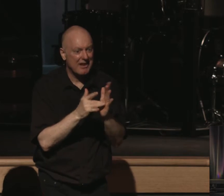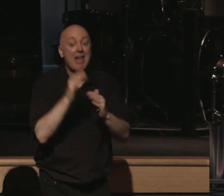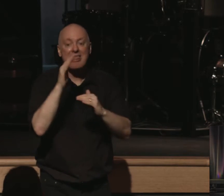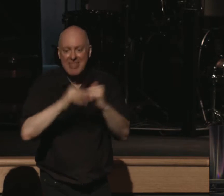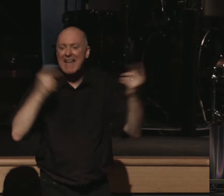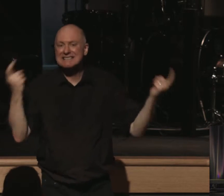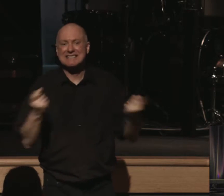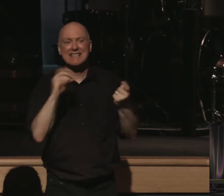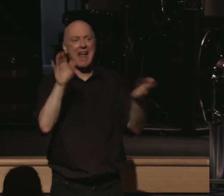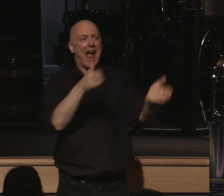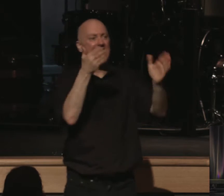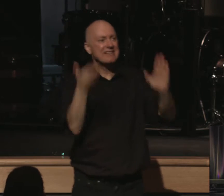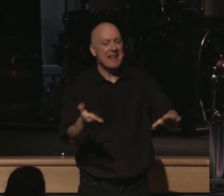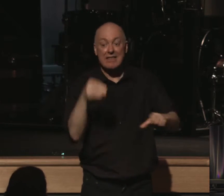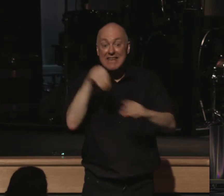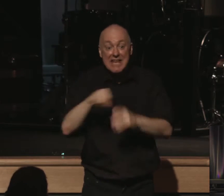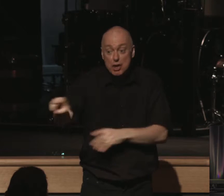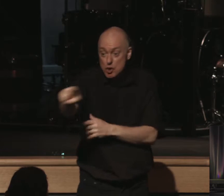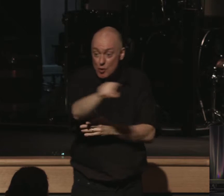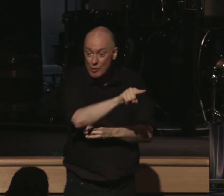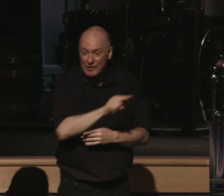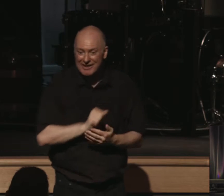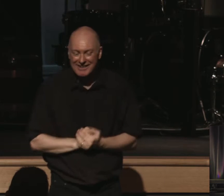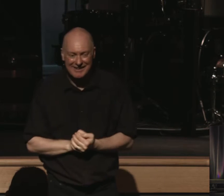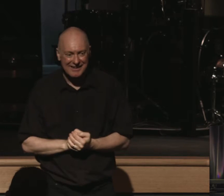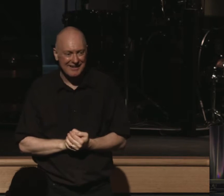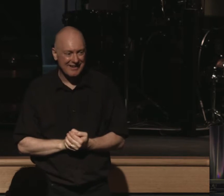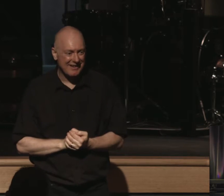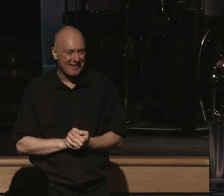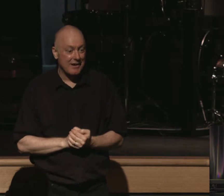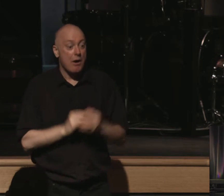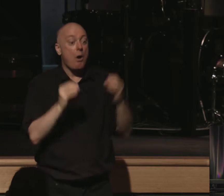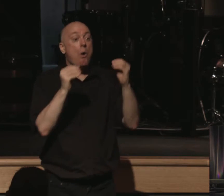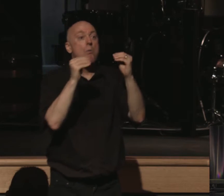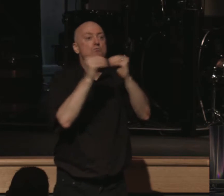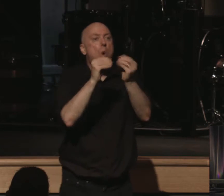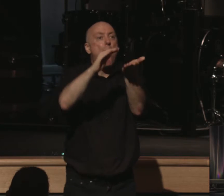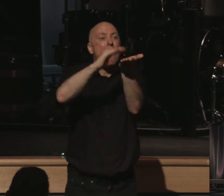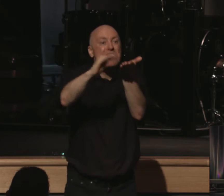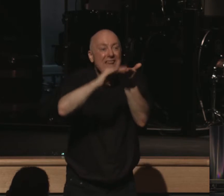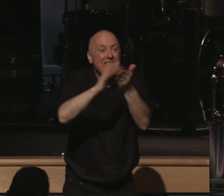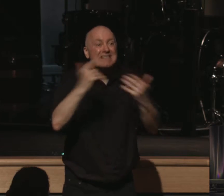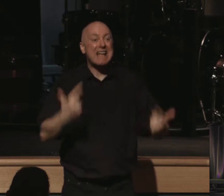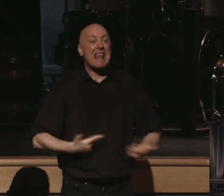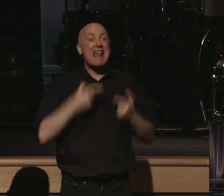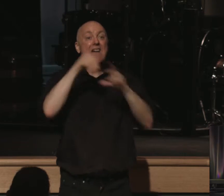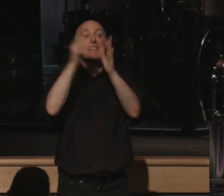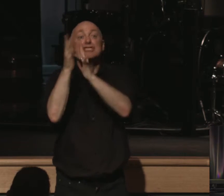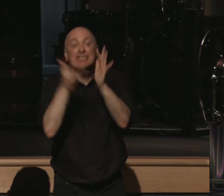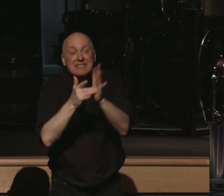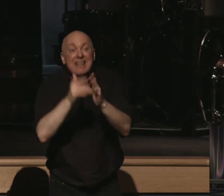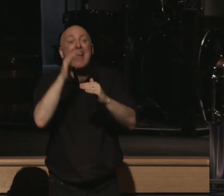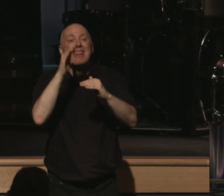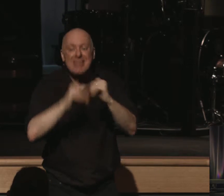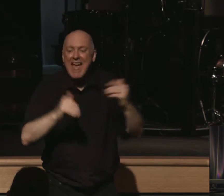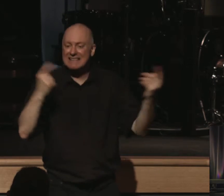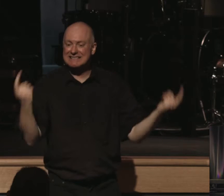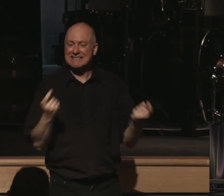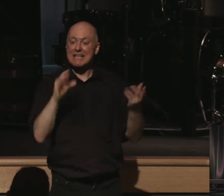there is sin and death in you. There is more forgiveness and life in Jesus than there is sin and